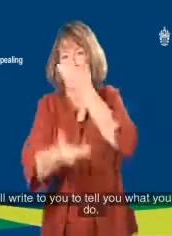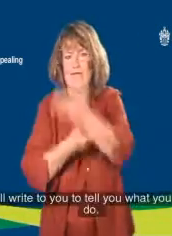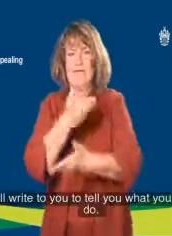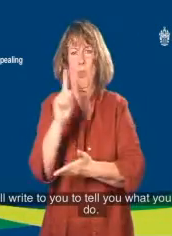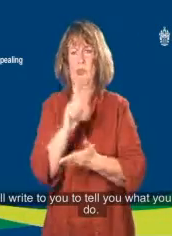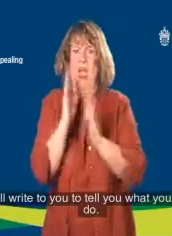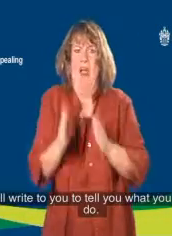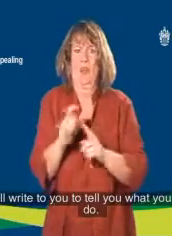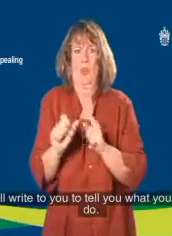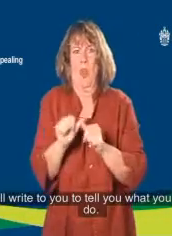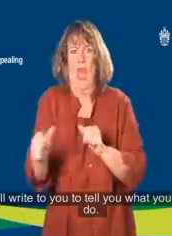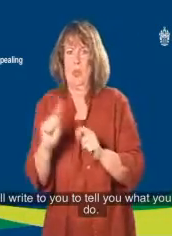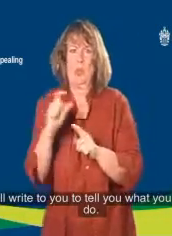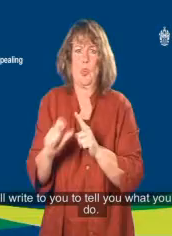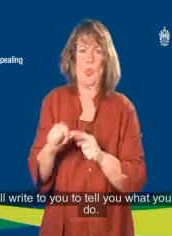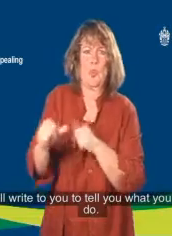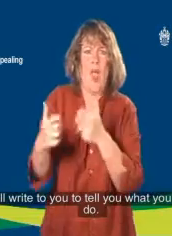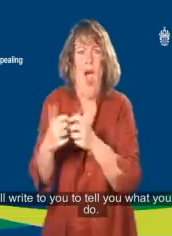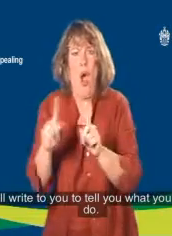We will write to you to tell you what you need to do